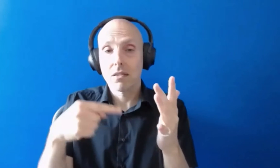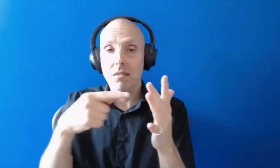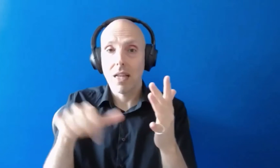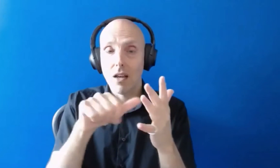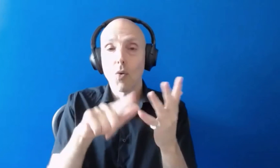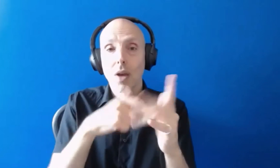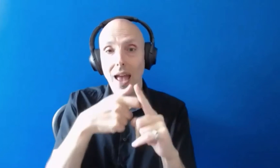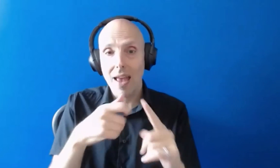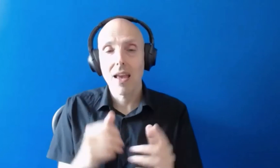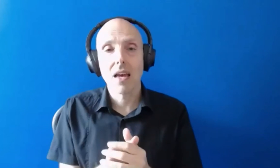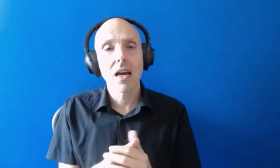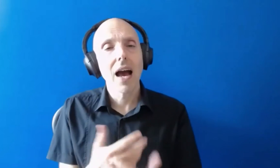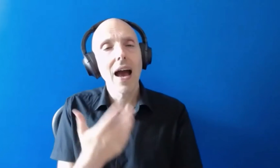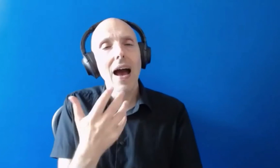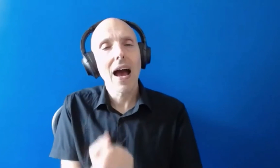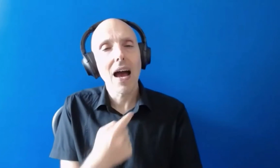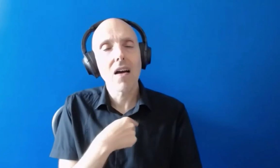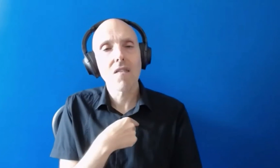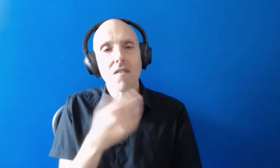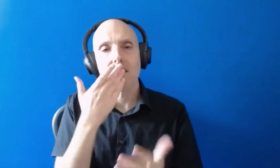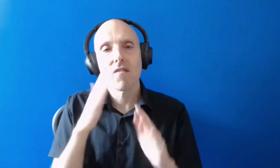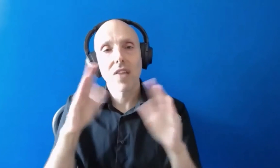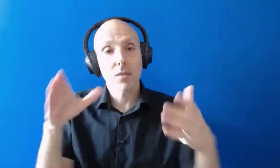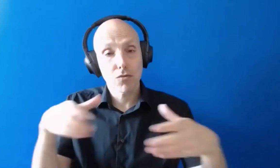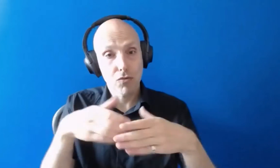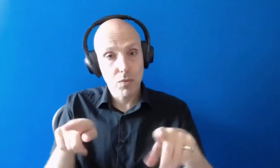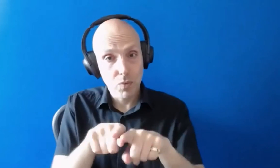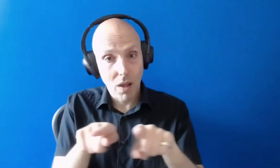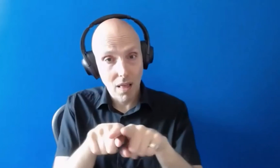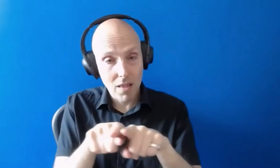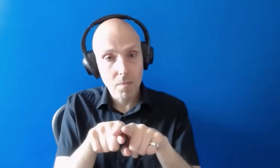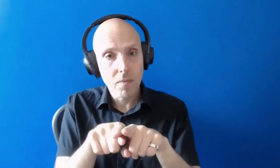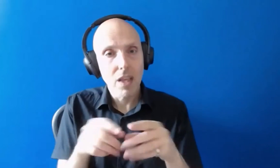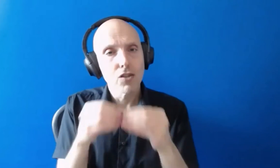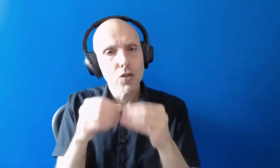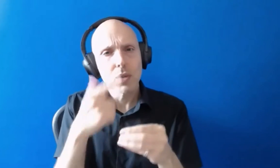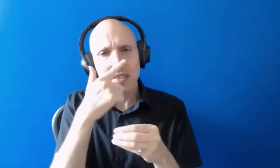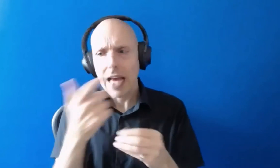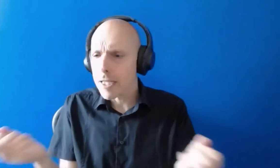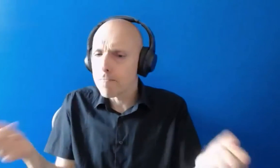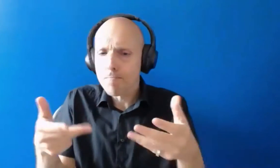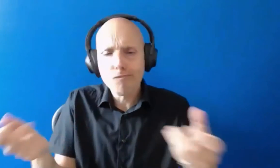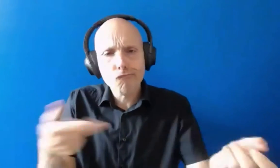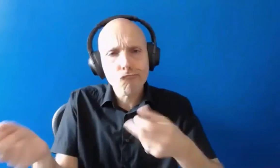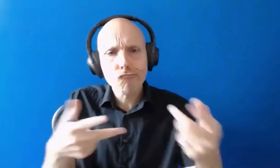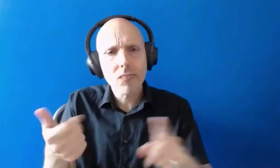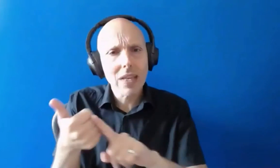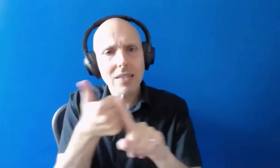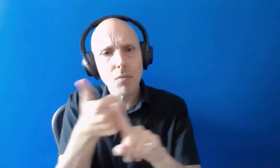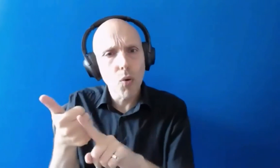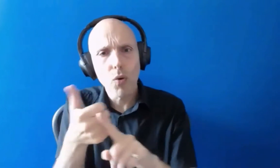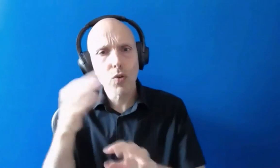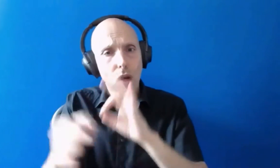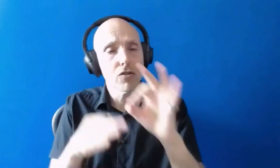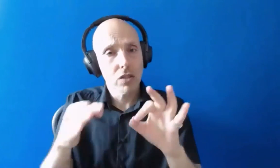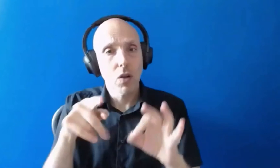also we have a facebook uh group for students to come together to ask questions and provide support and so we'll send a link to